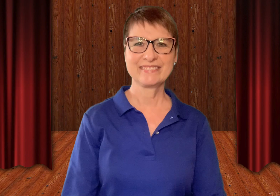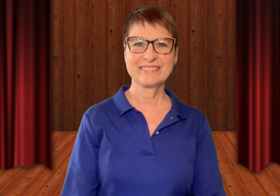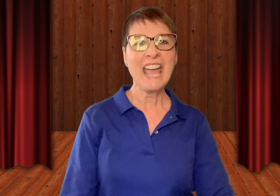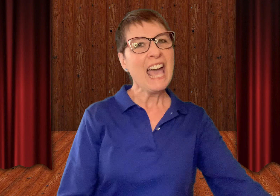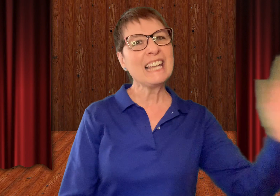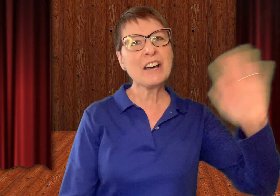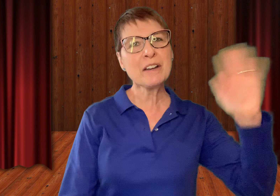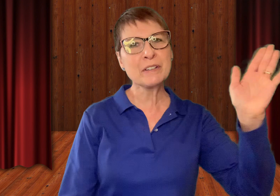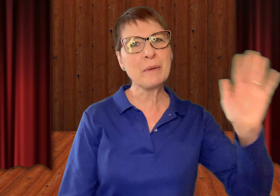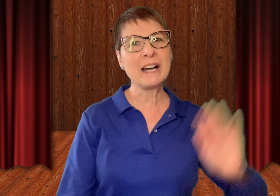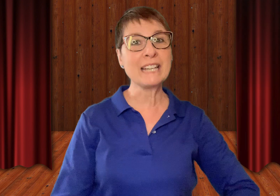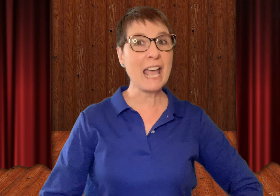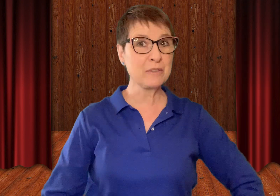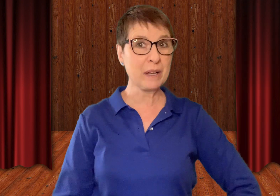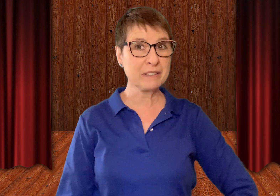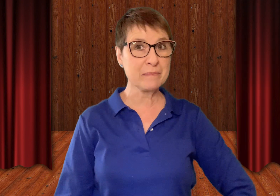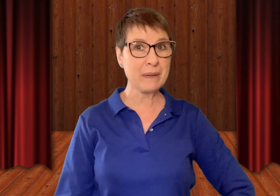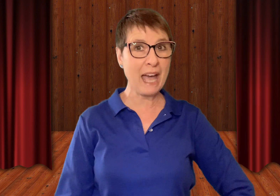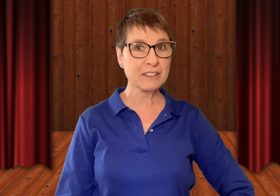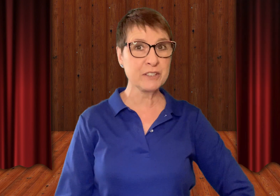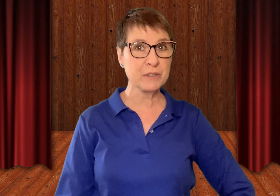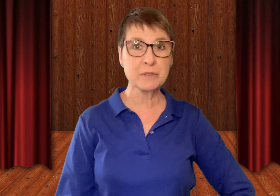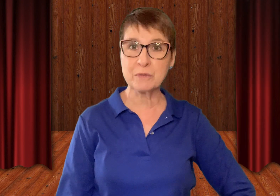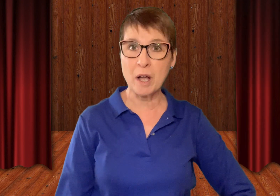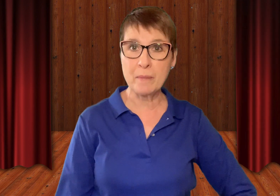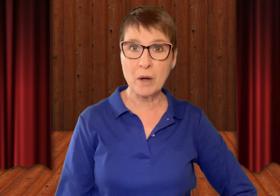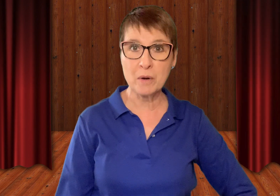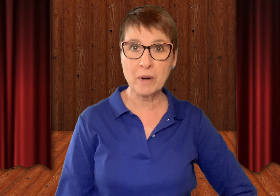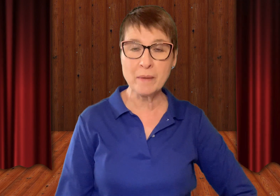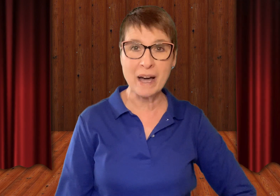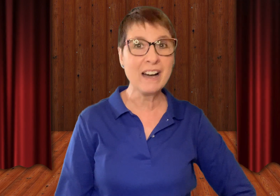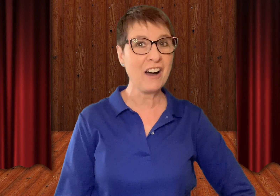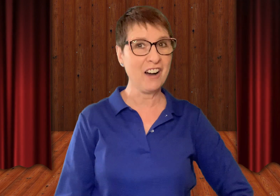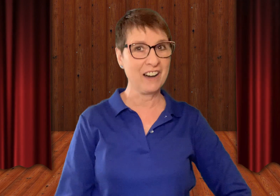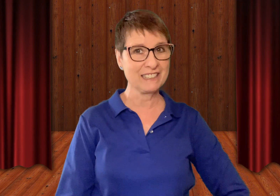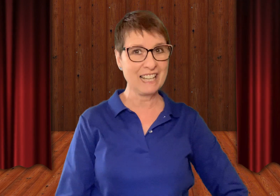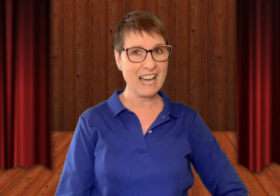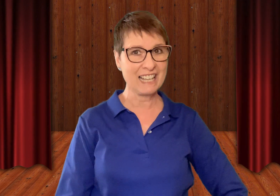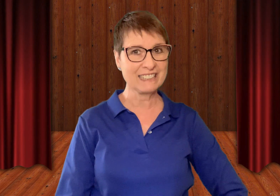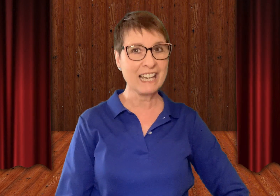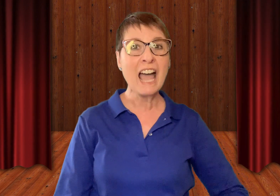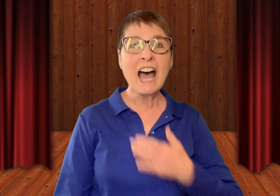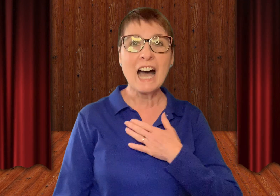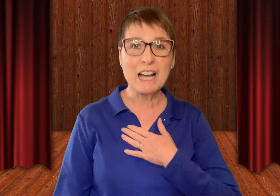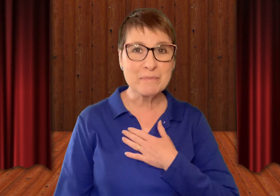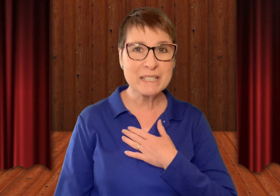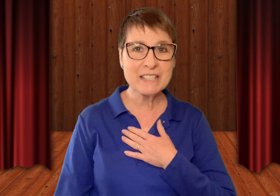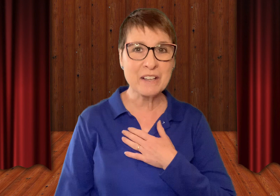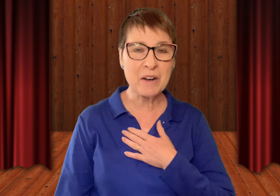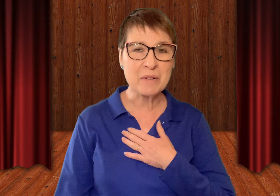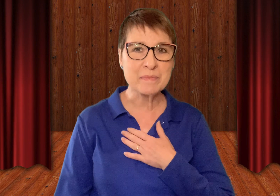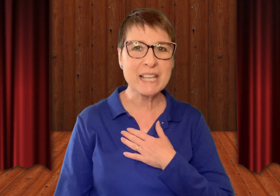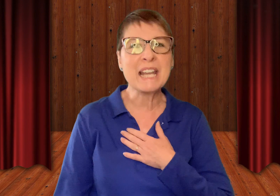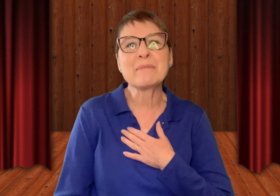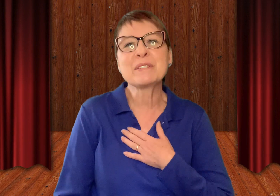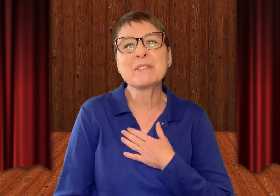Hello everyone and welcome back to Drama-O-Rama Online. I'm Mrs. Combs and I'm so